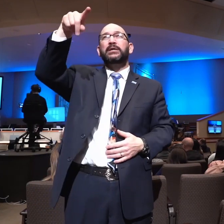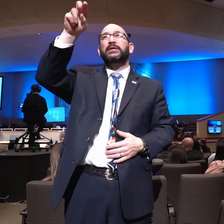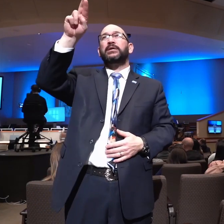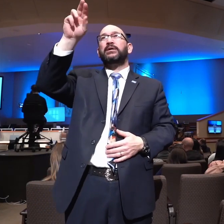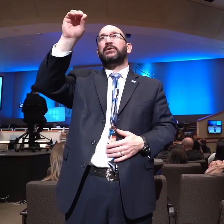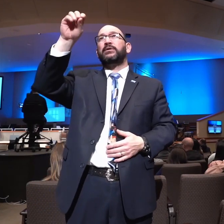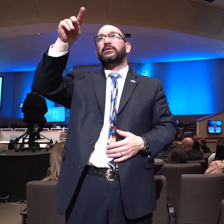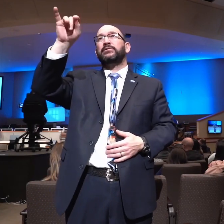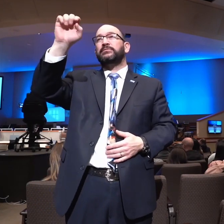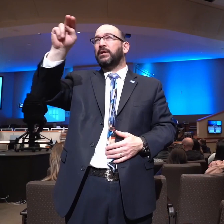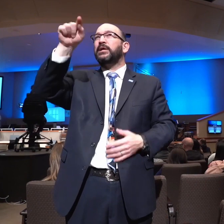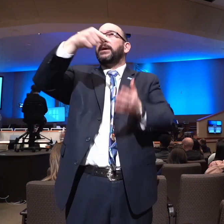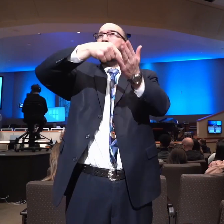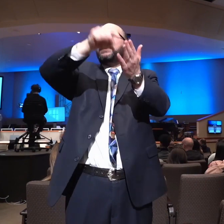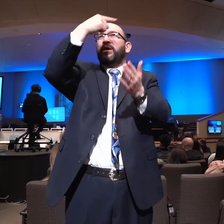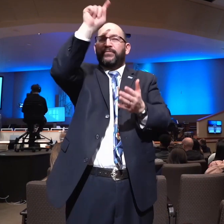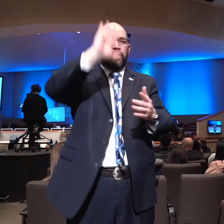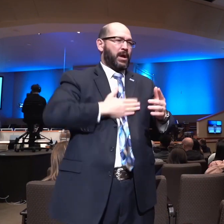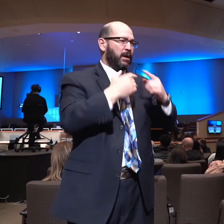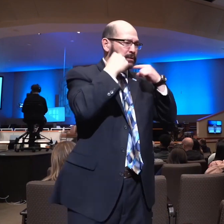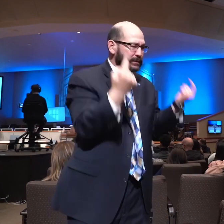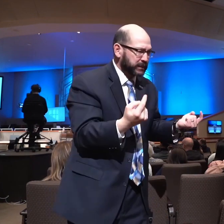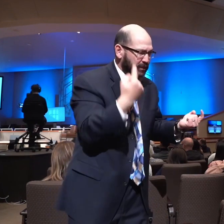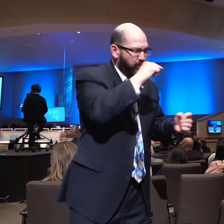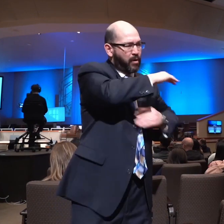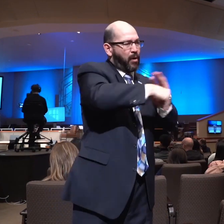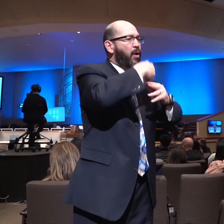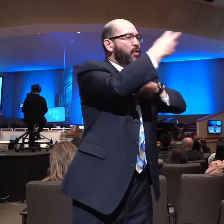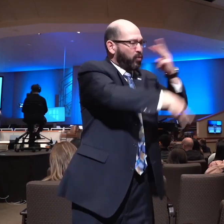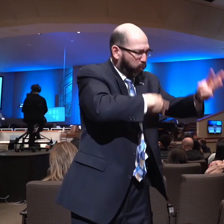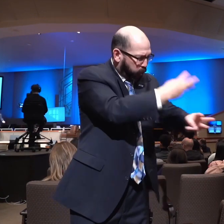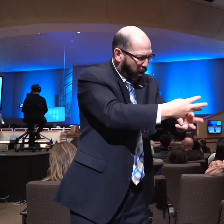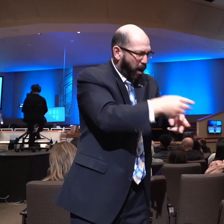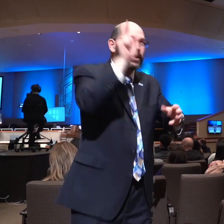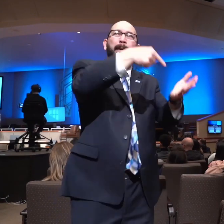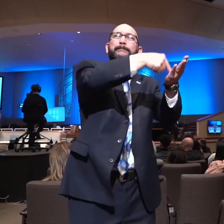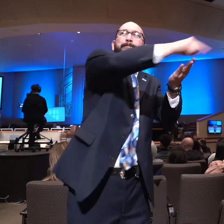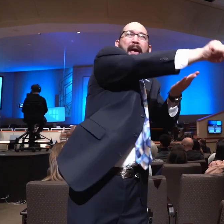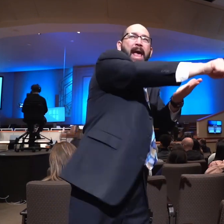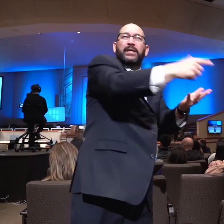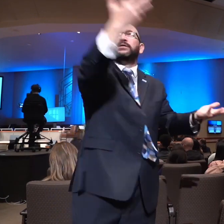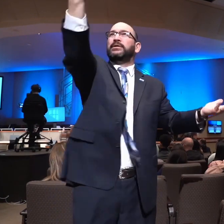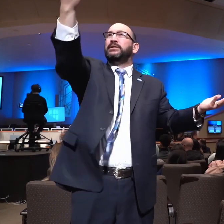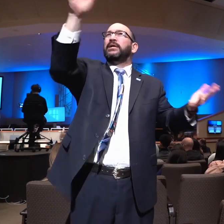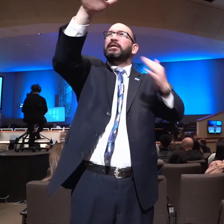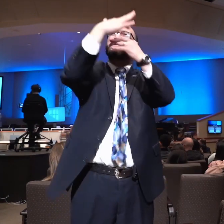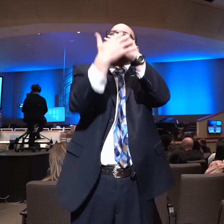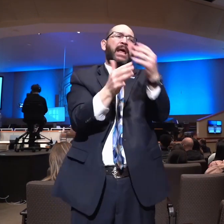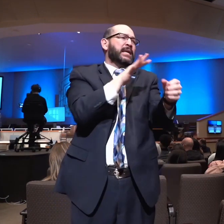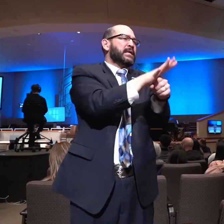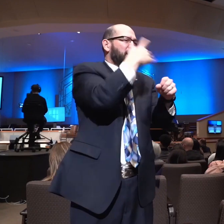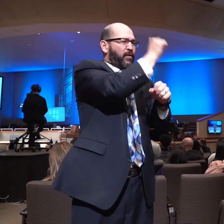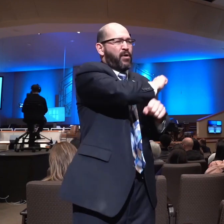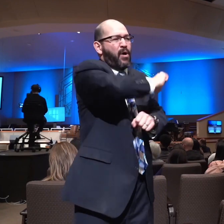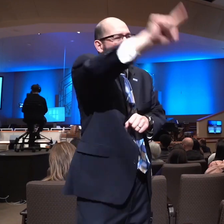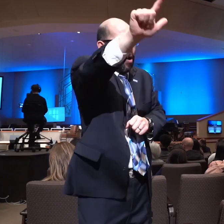payment for our sins and not for ours only, but the sins of the whole world. Look it. His blood covers the sin of the entire